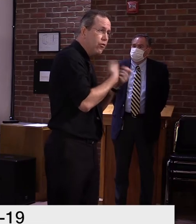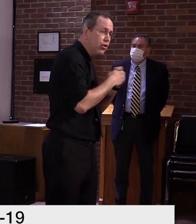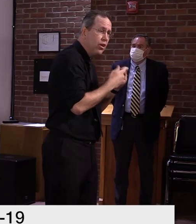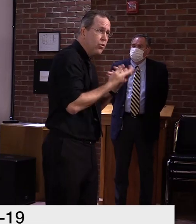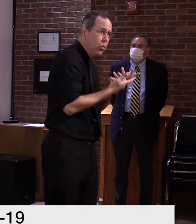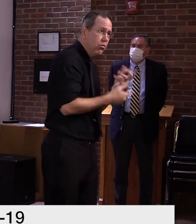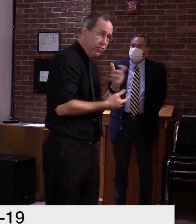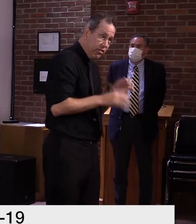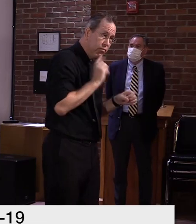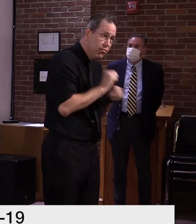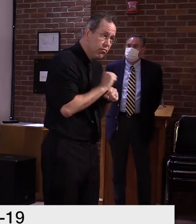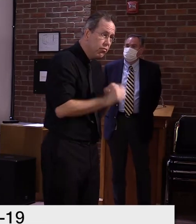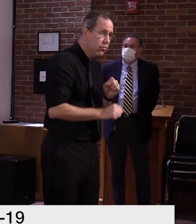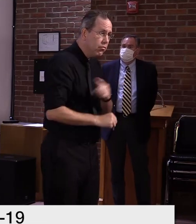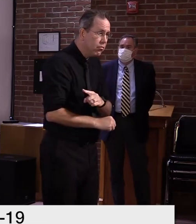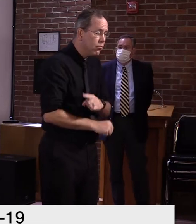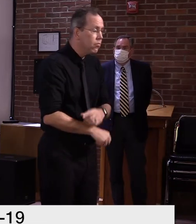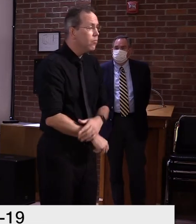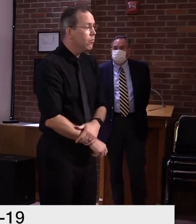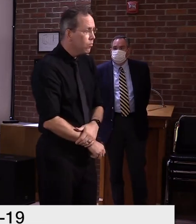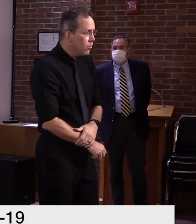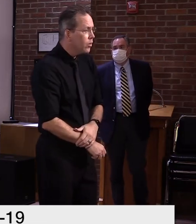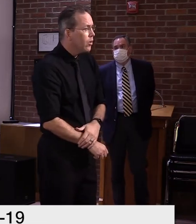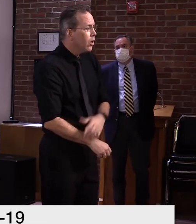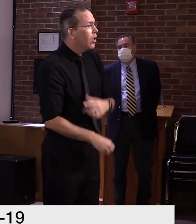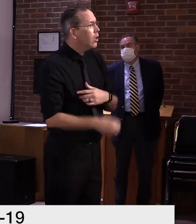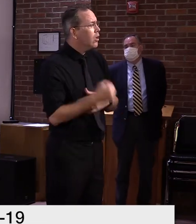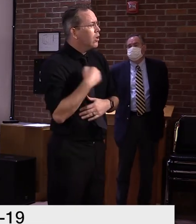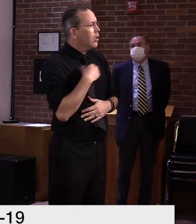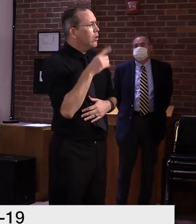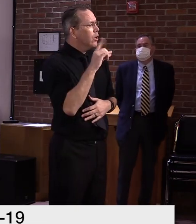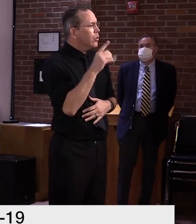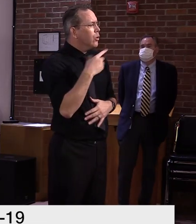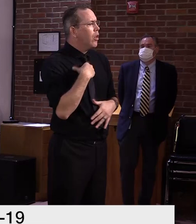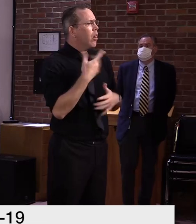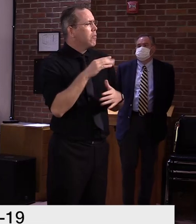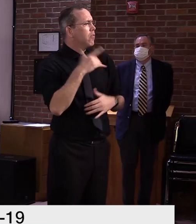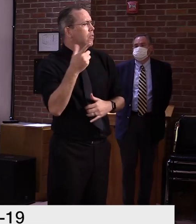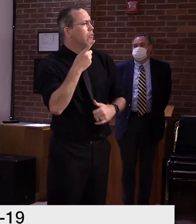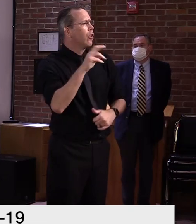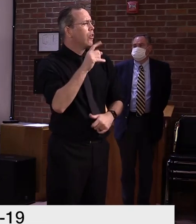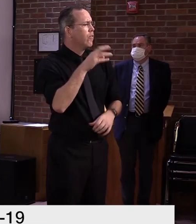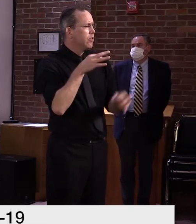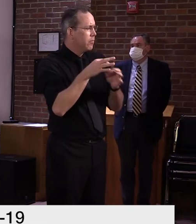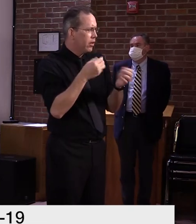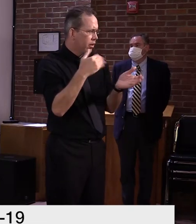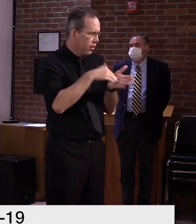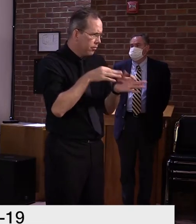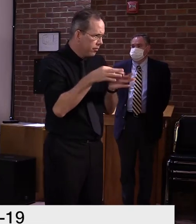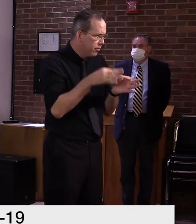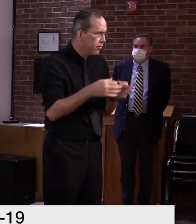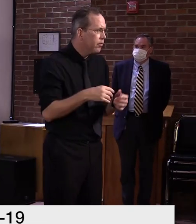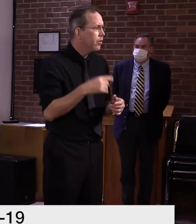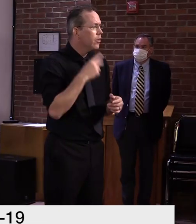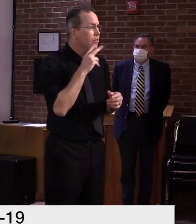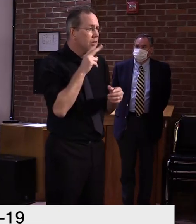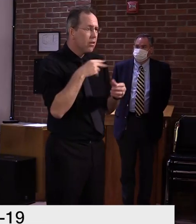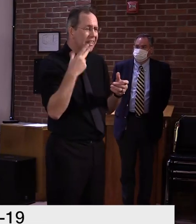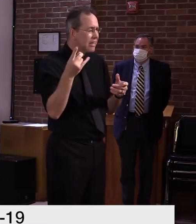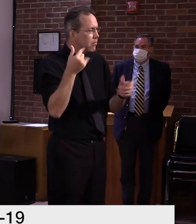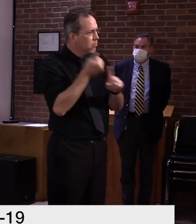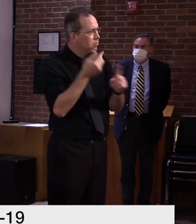positive or whatever it was, uh, they will make, uh, a correction, uh, to the, to the record, so to speak. I'll let Dr. Levine answer.